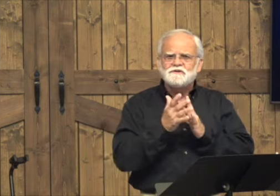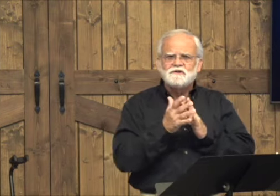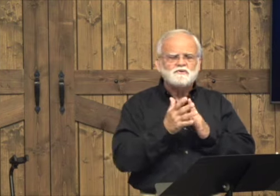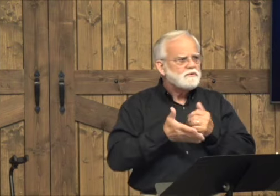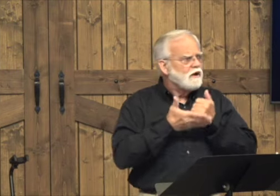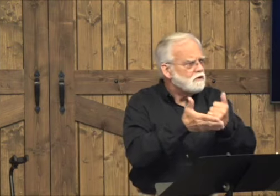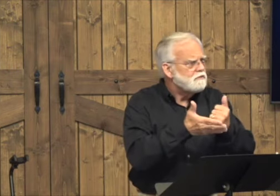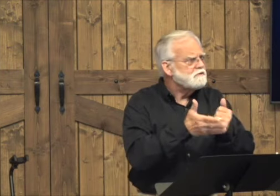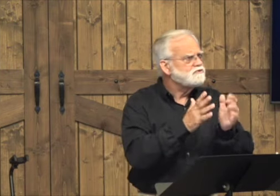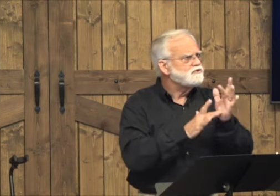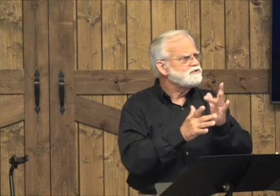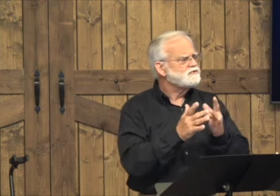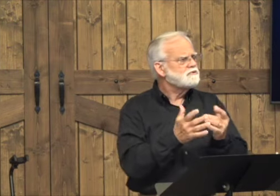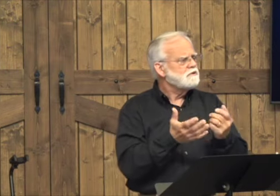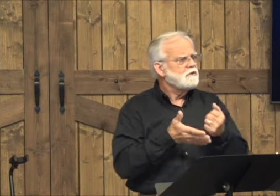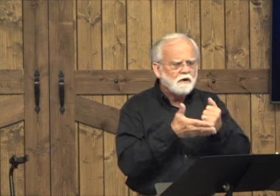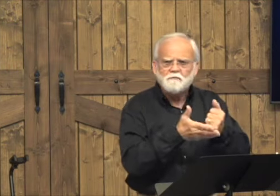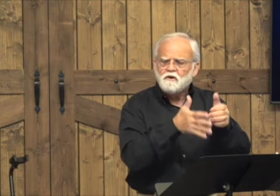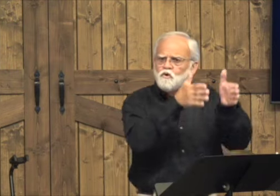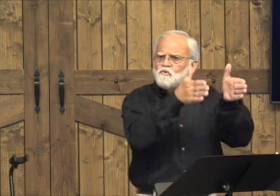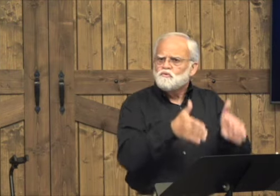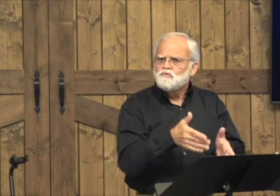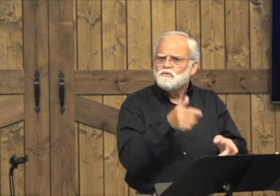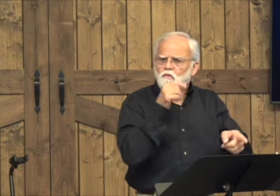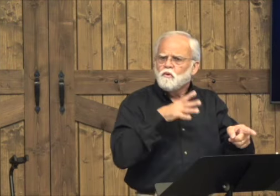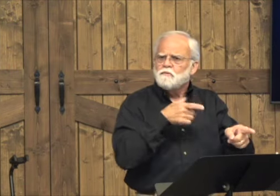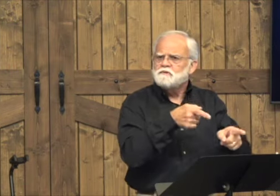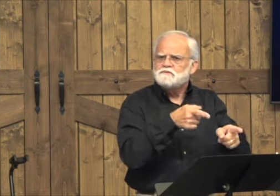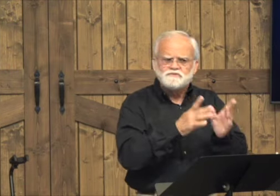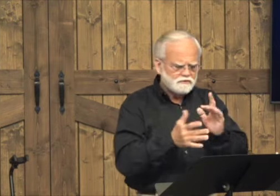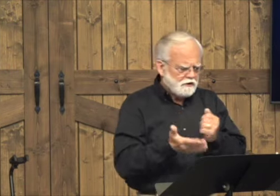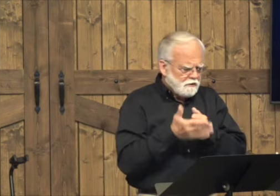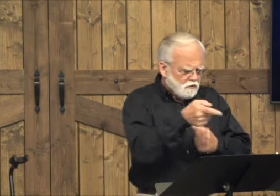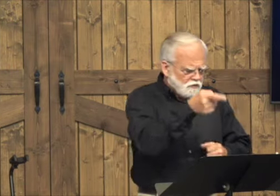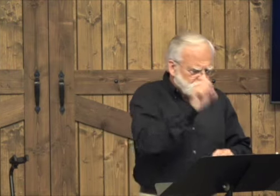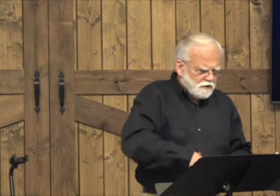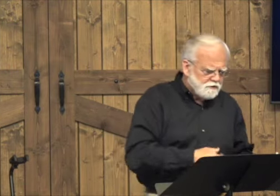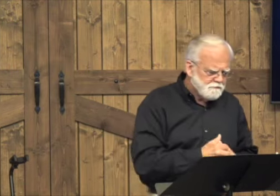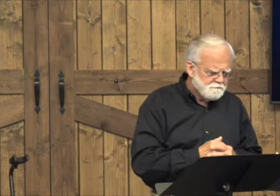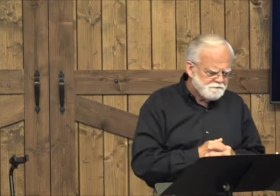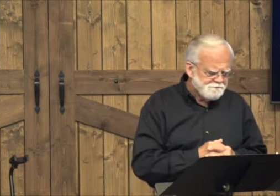She knew who Jesus was. She knew that Jesus had helped her.